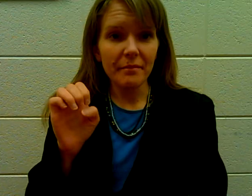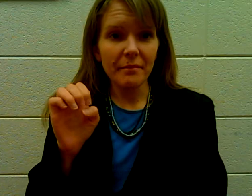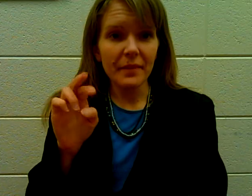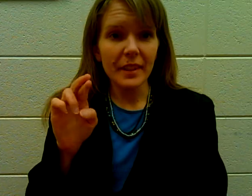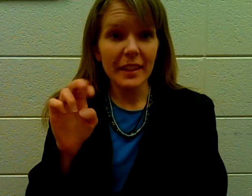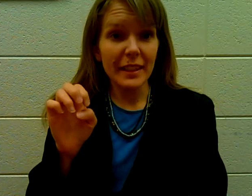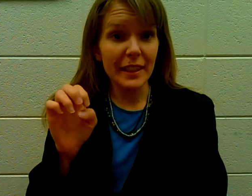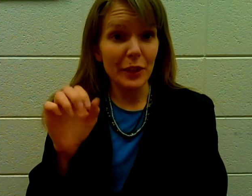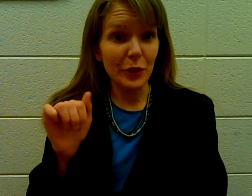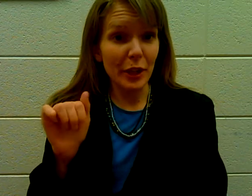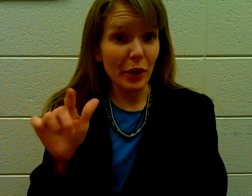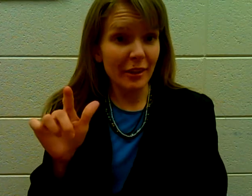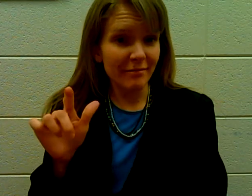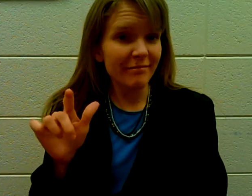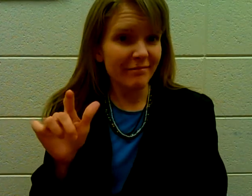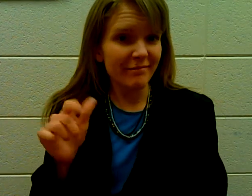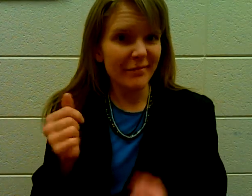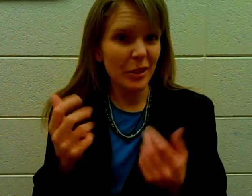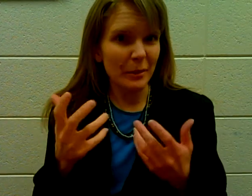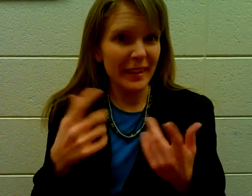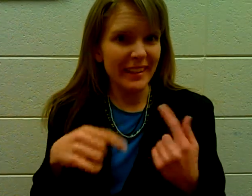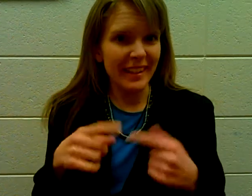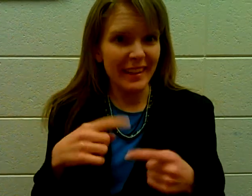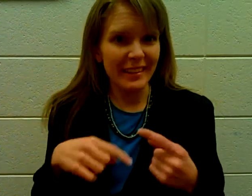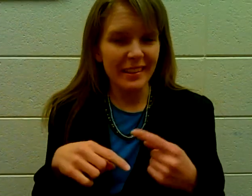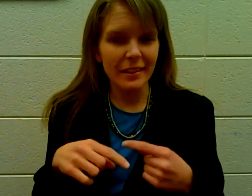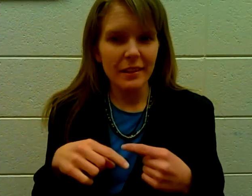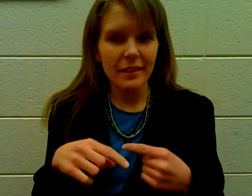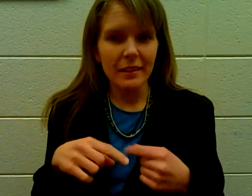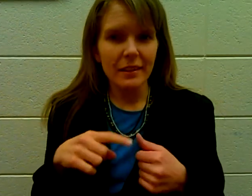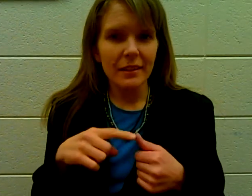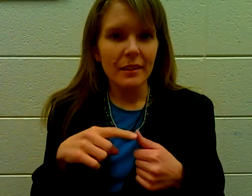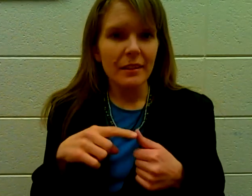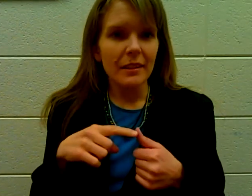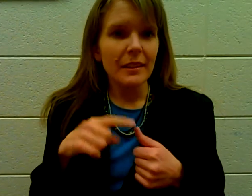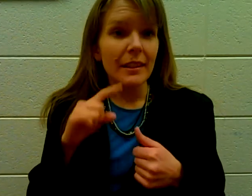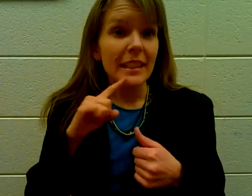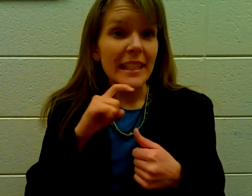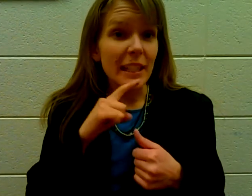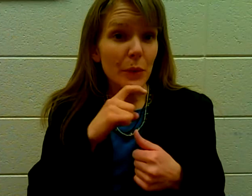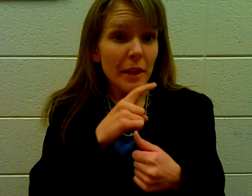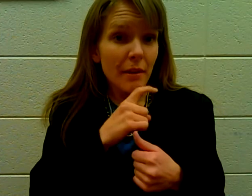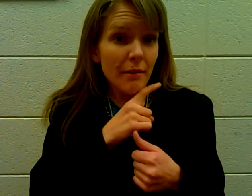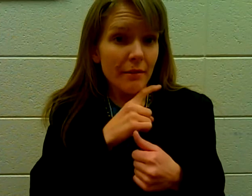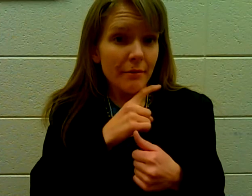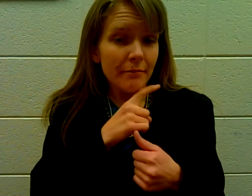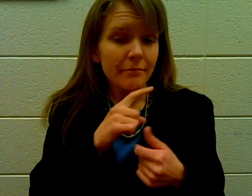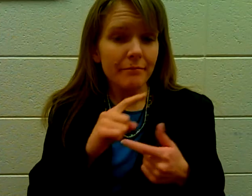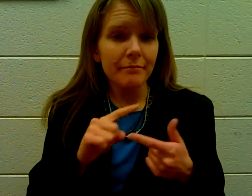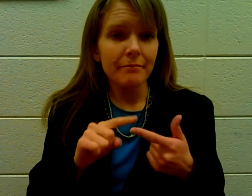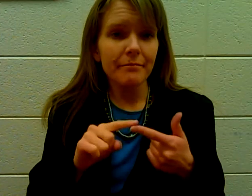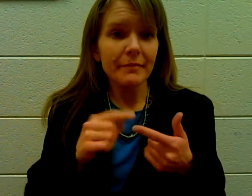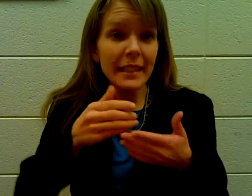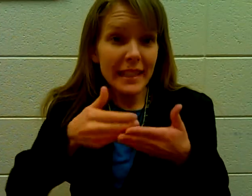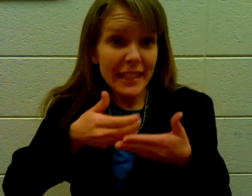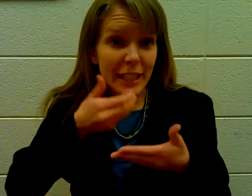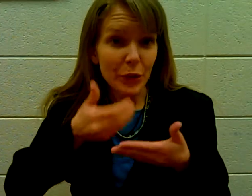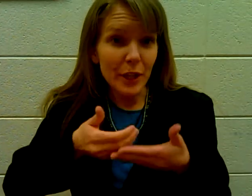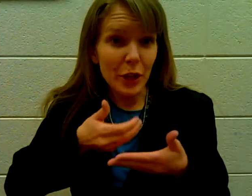Cereal. There are many signs. Cereal. Cereal.